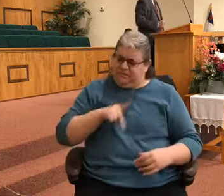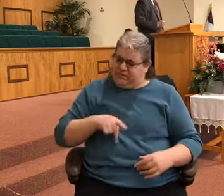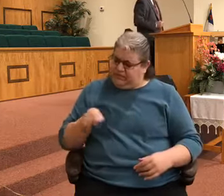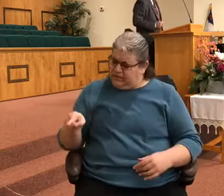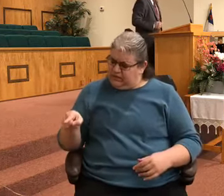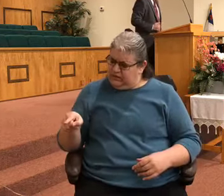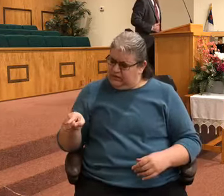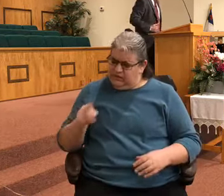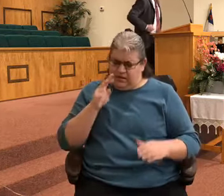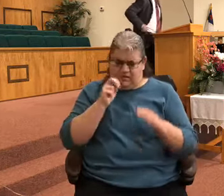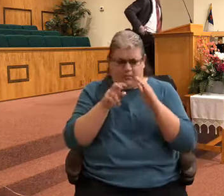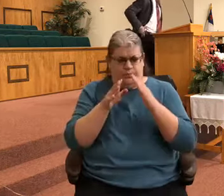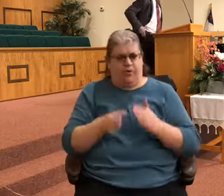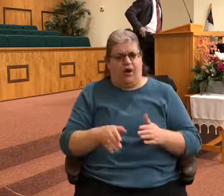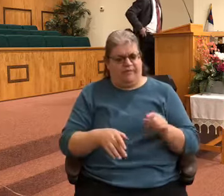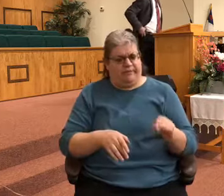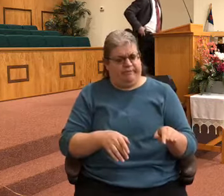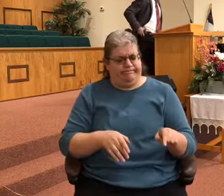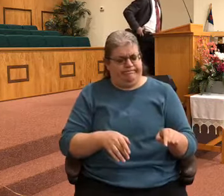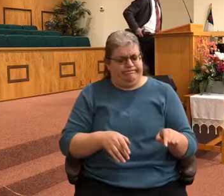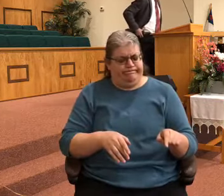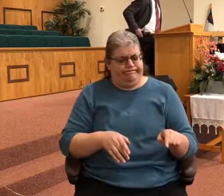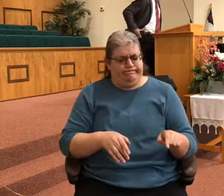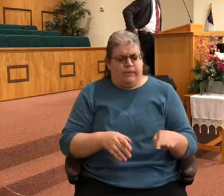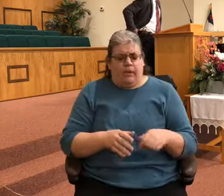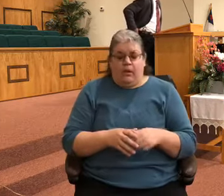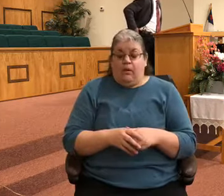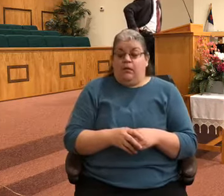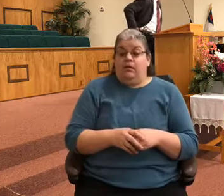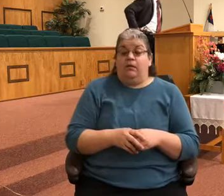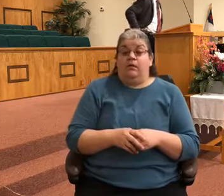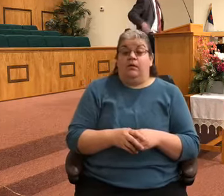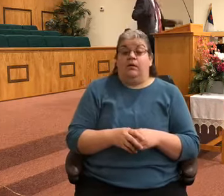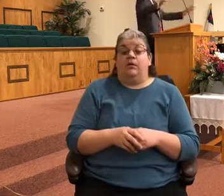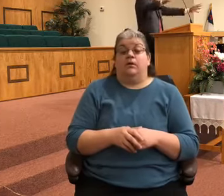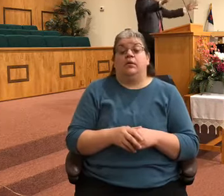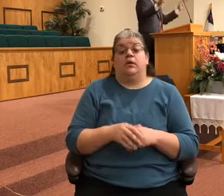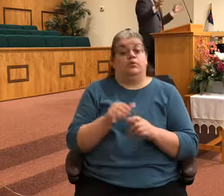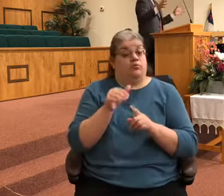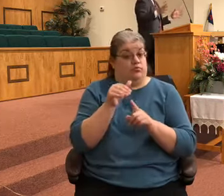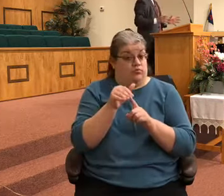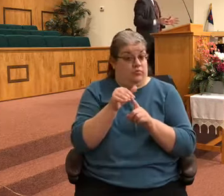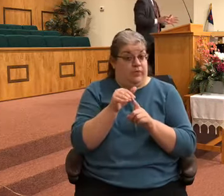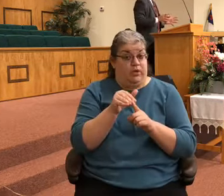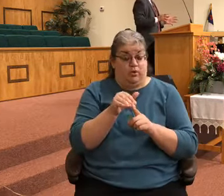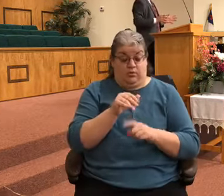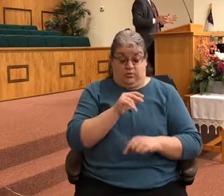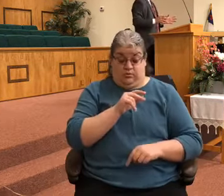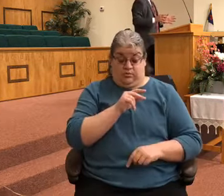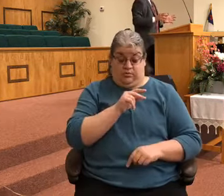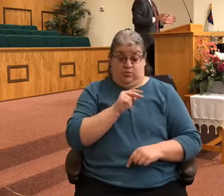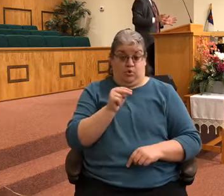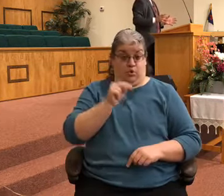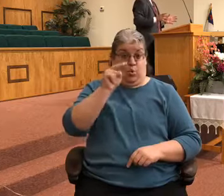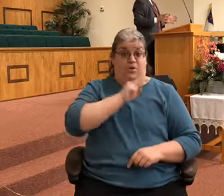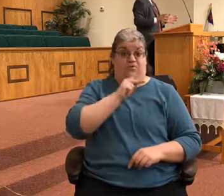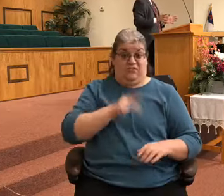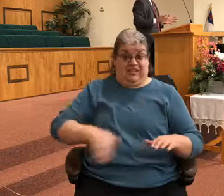Once again, though, just a reminder that the kingdom of Israel, the northern kingdom, is in dire straits.